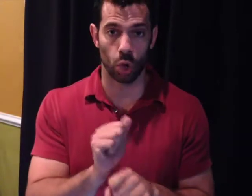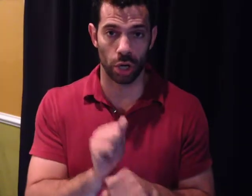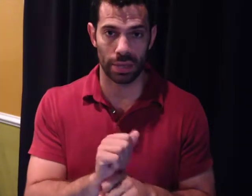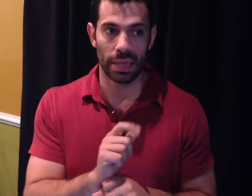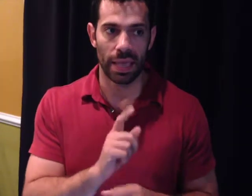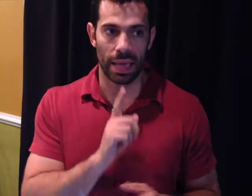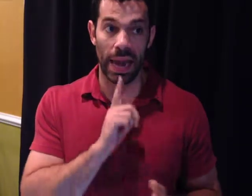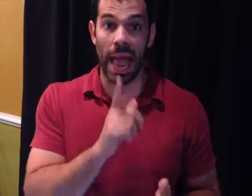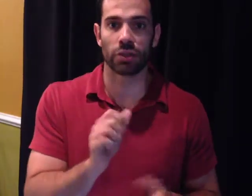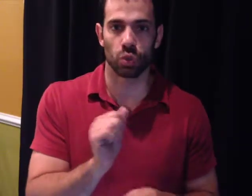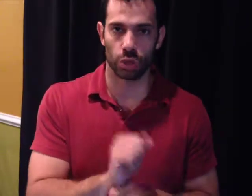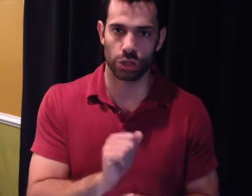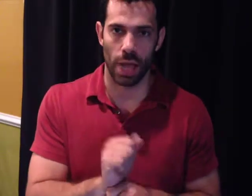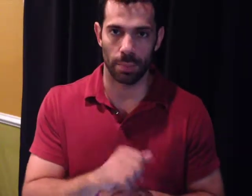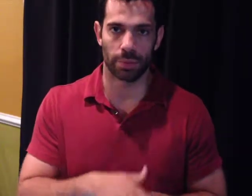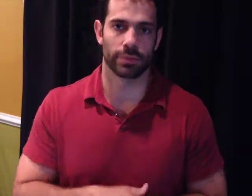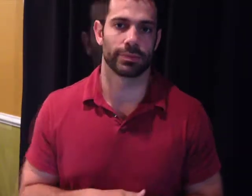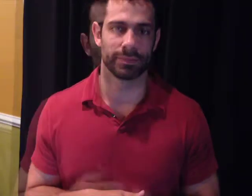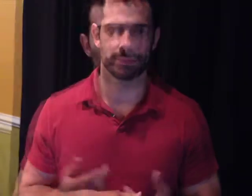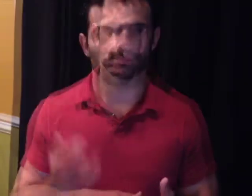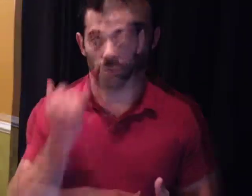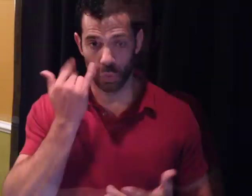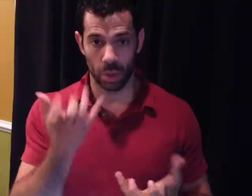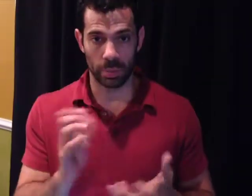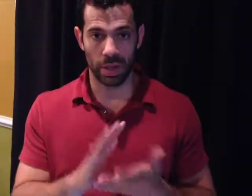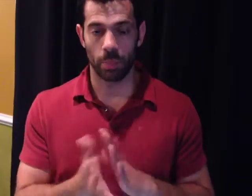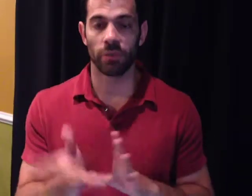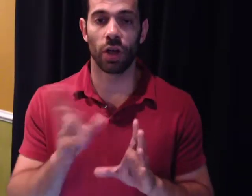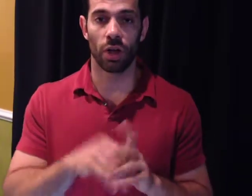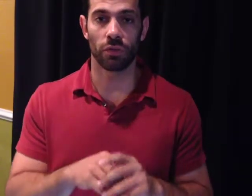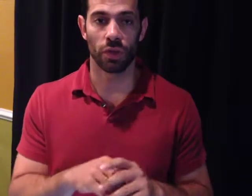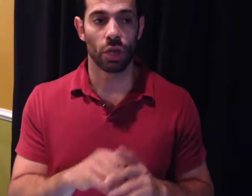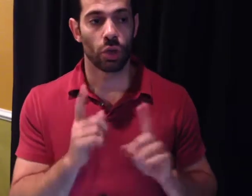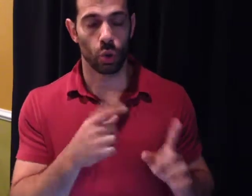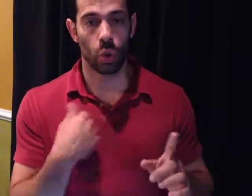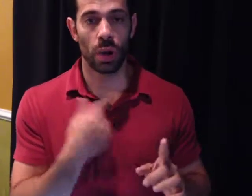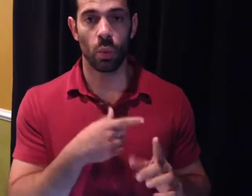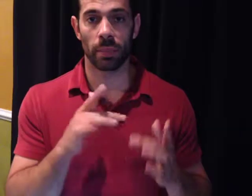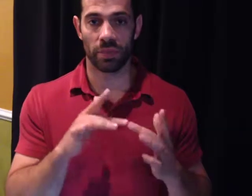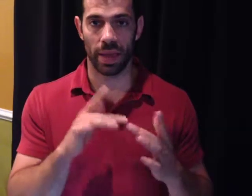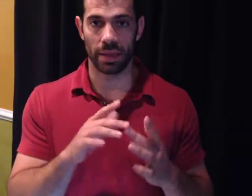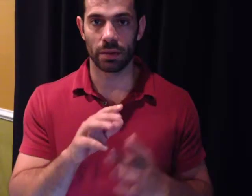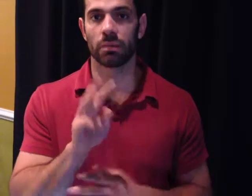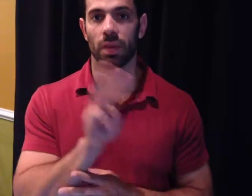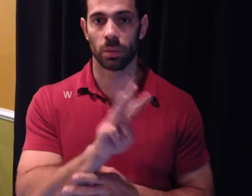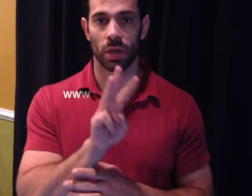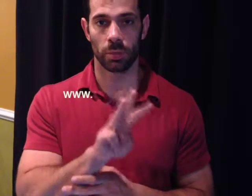work an actual job. Well, if you want to become involved, go to our website, www